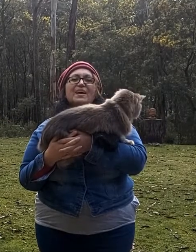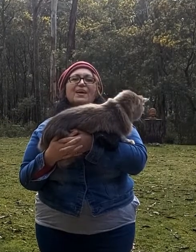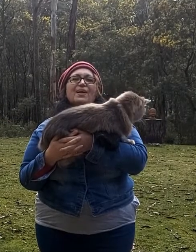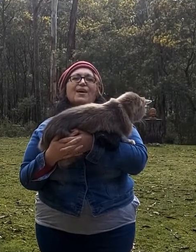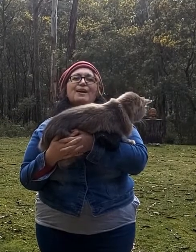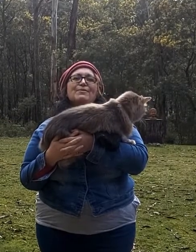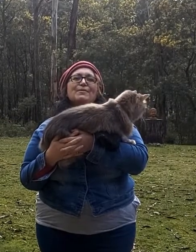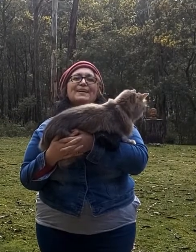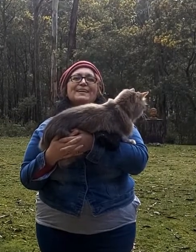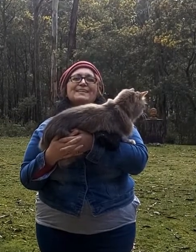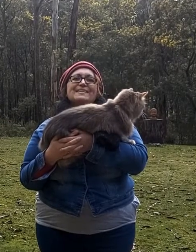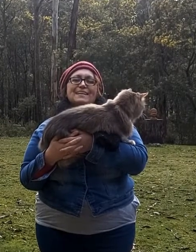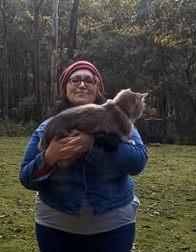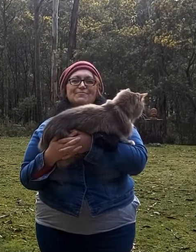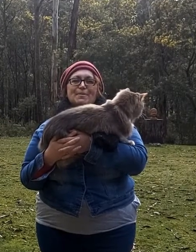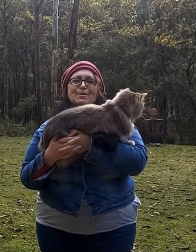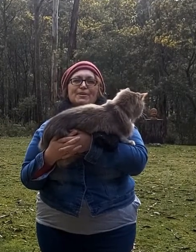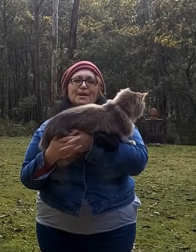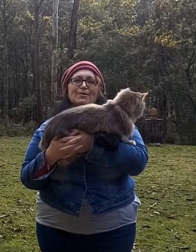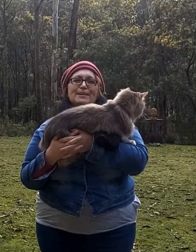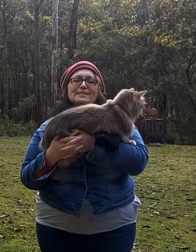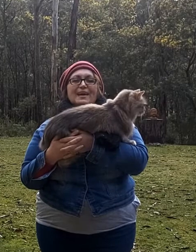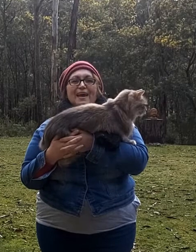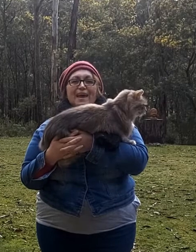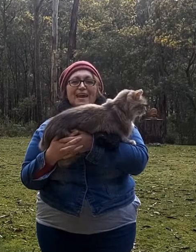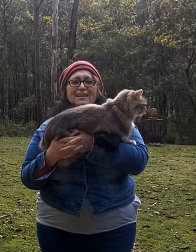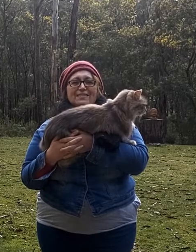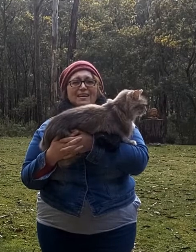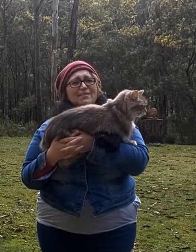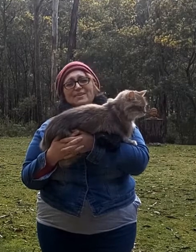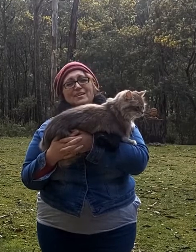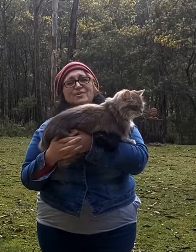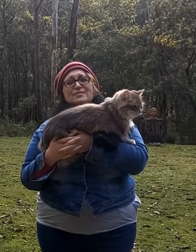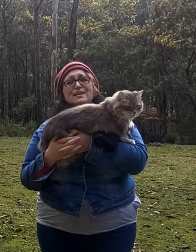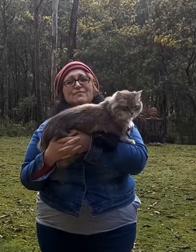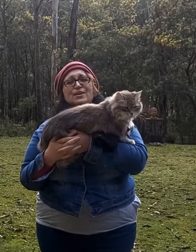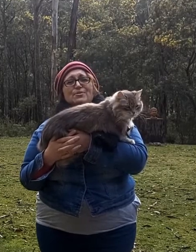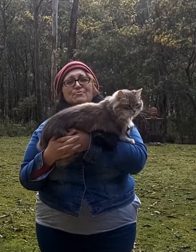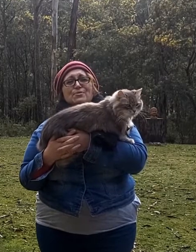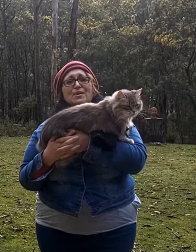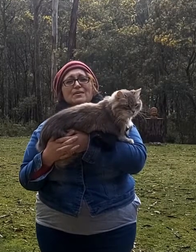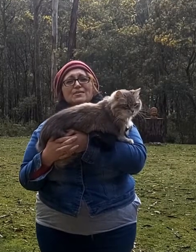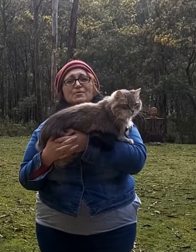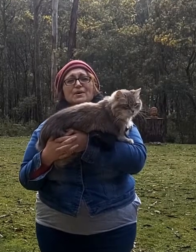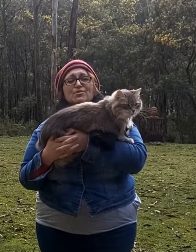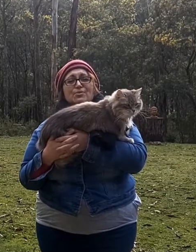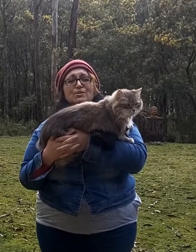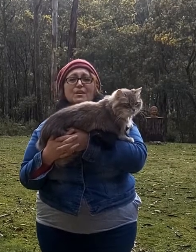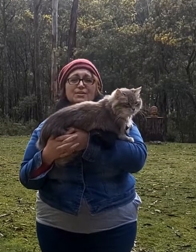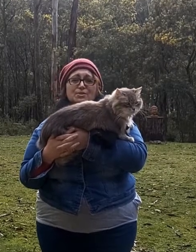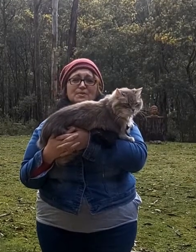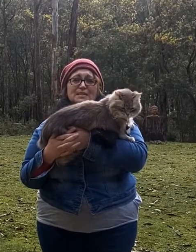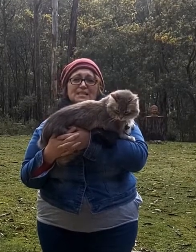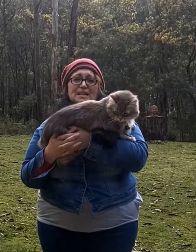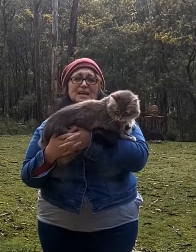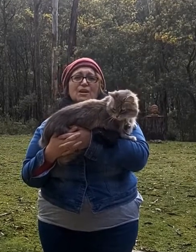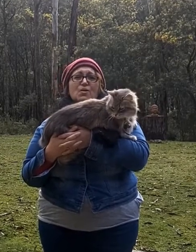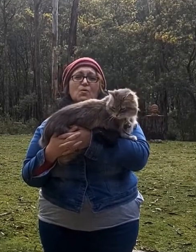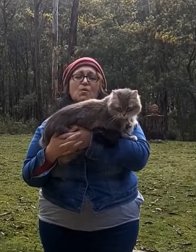Hi everyone it's Claire from Hepburn Libraries and I haven't done an Auslan video for a while so I thought I'd do one today all